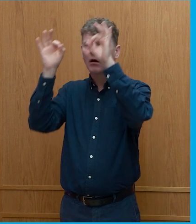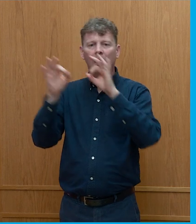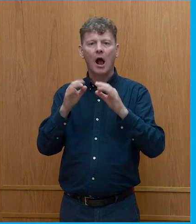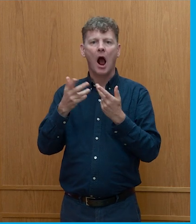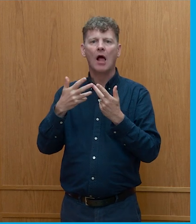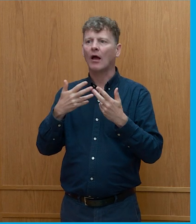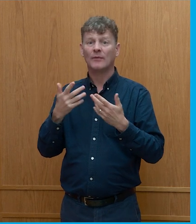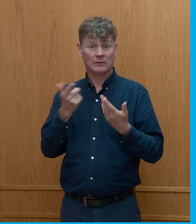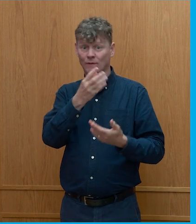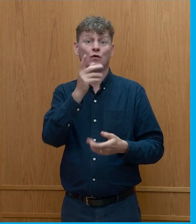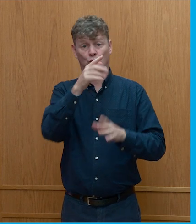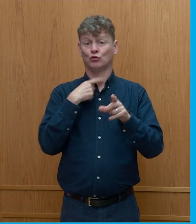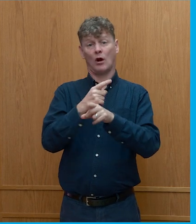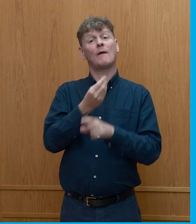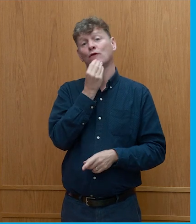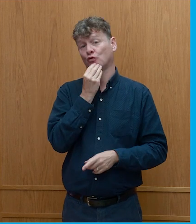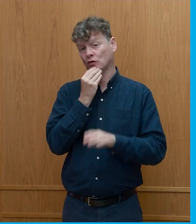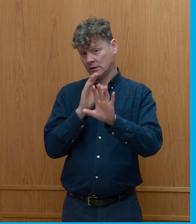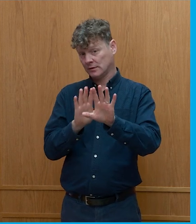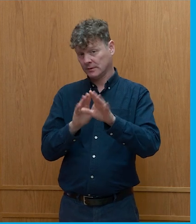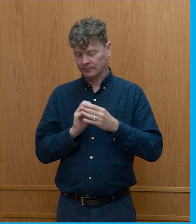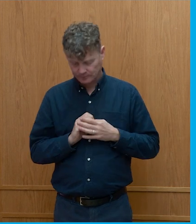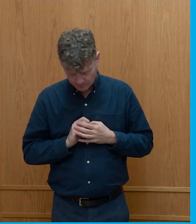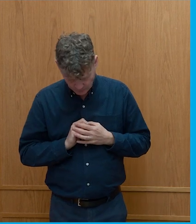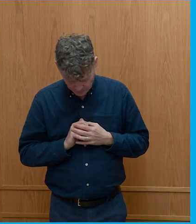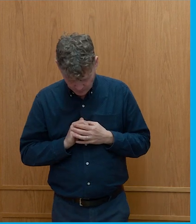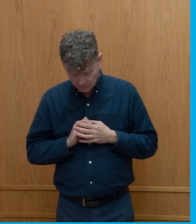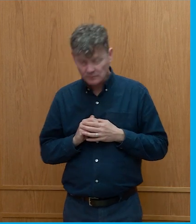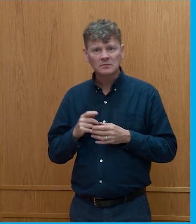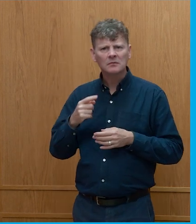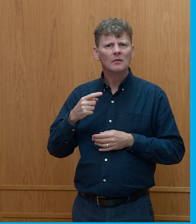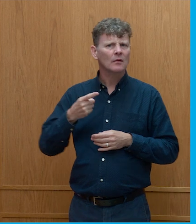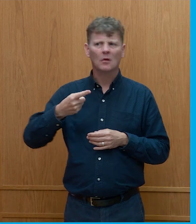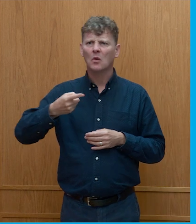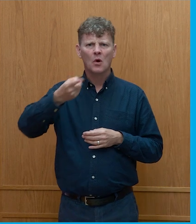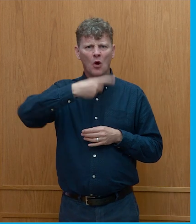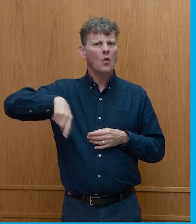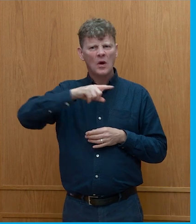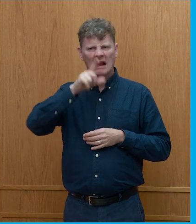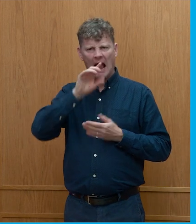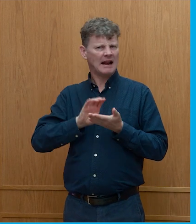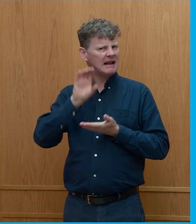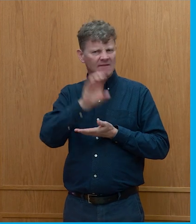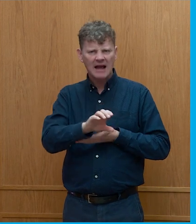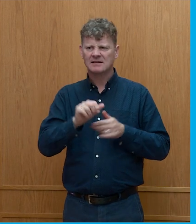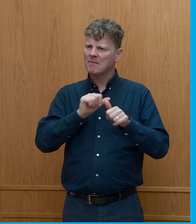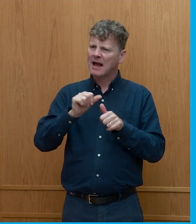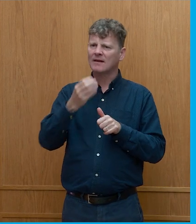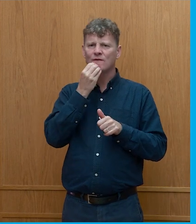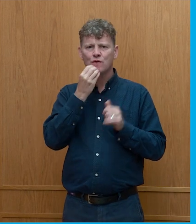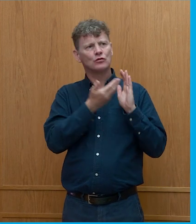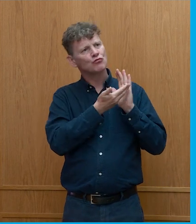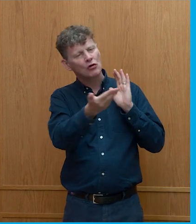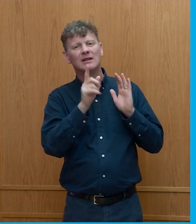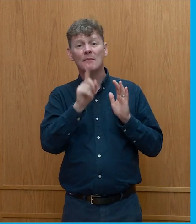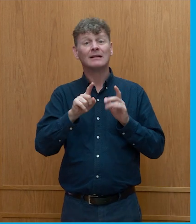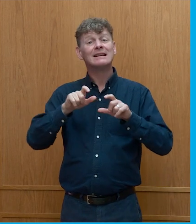perspective yeah we we can actually invest in better food products but actually if you look at